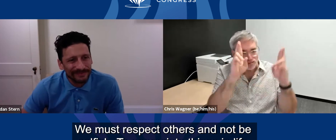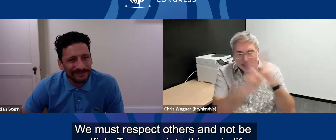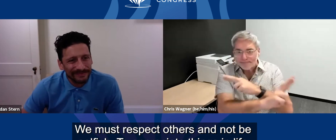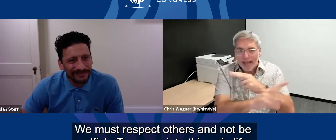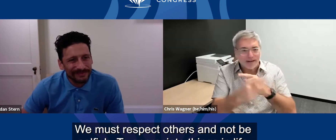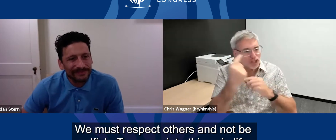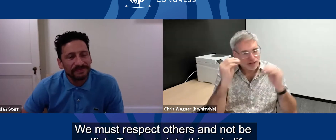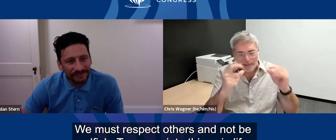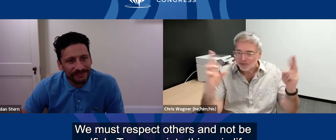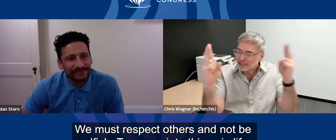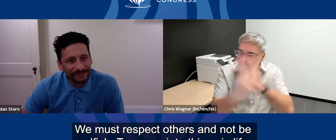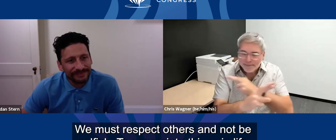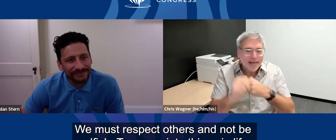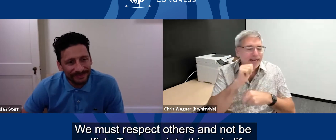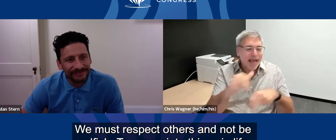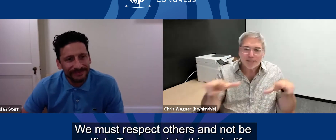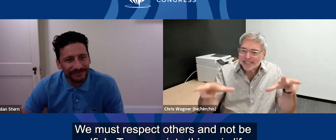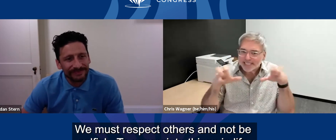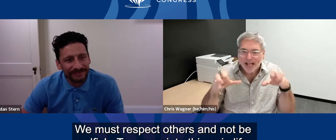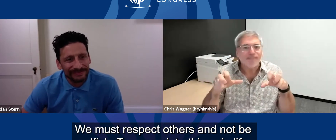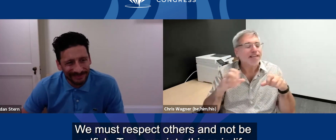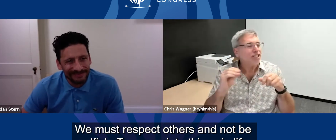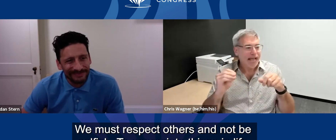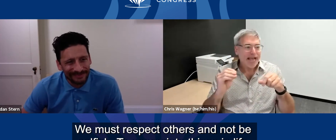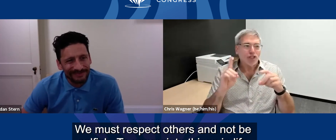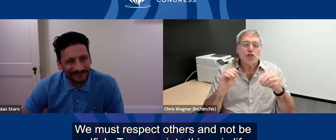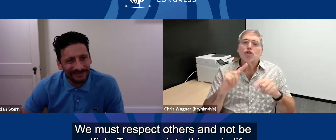respect others and not be selfish to appreciate things in life.